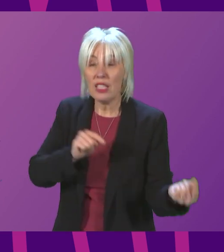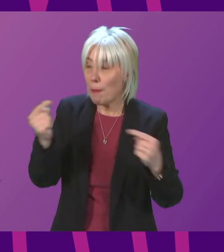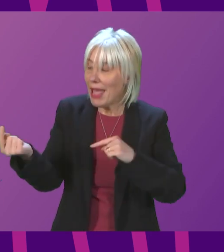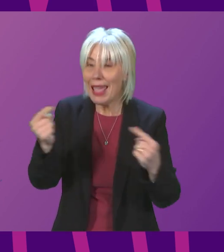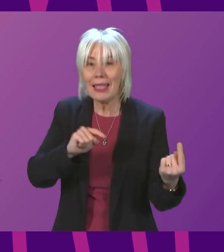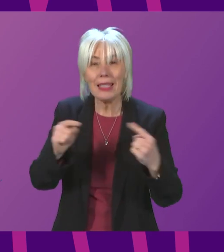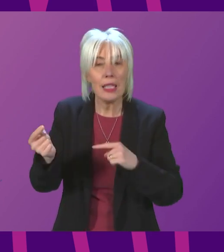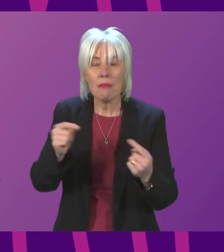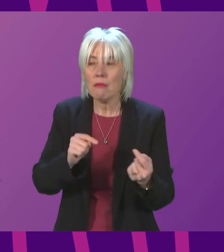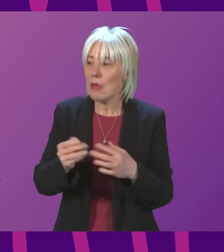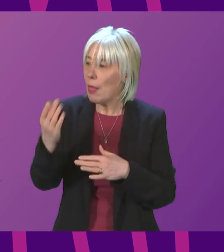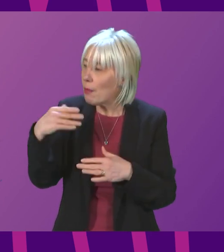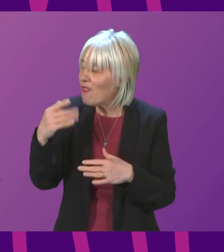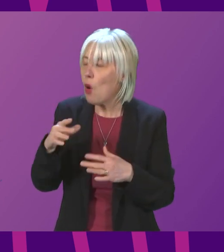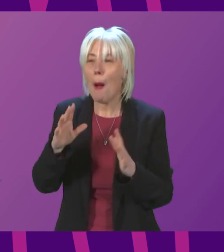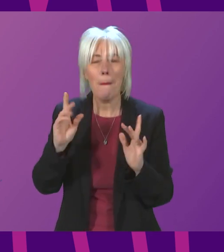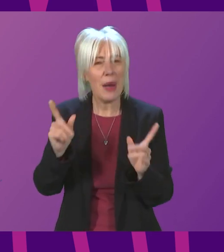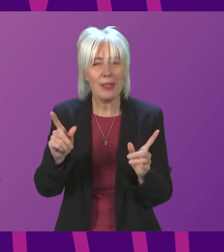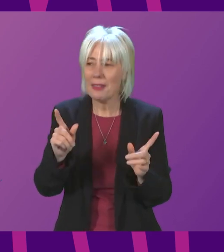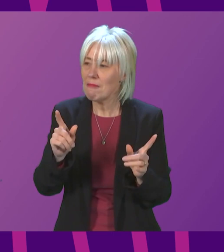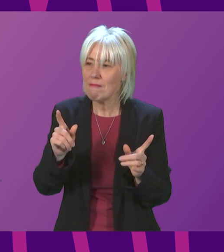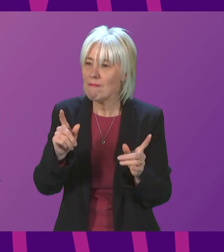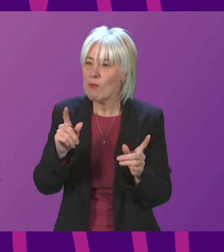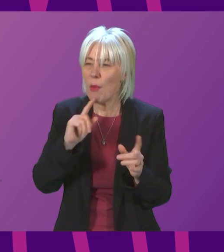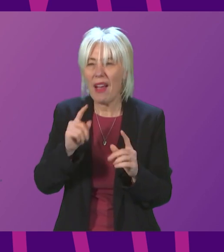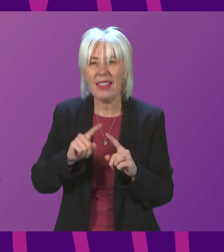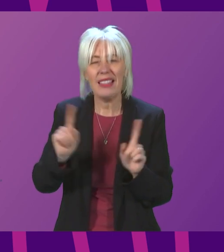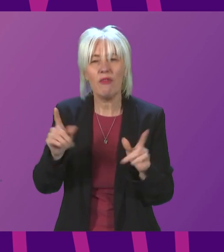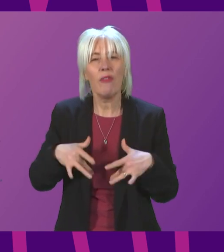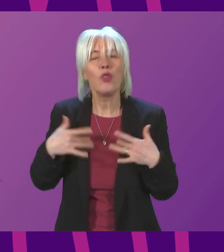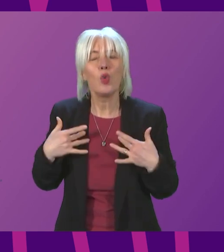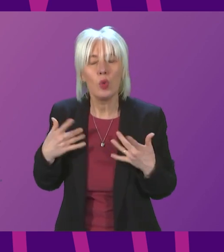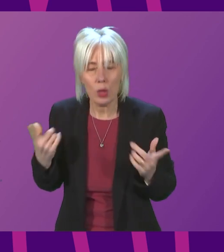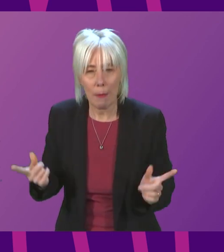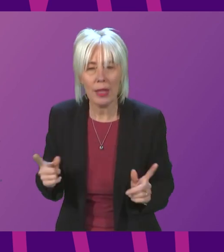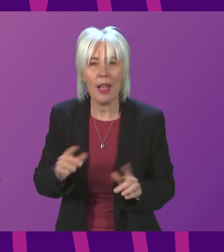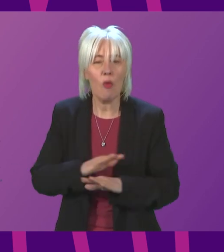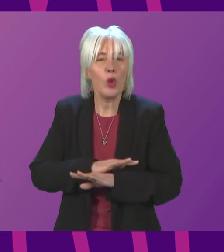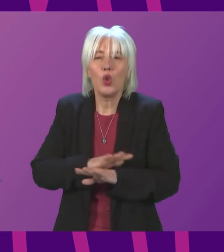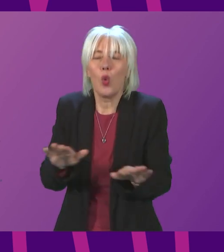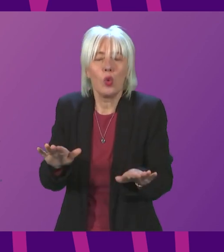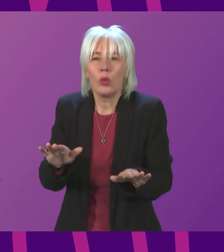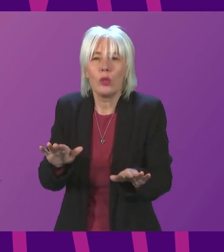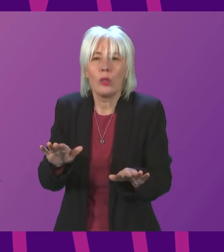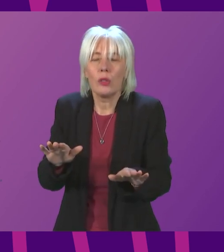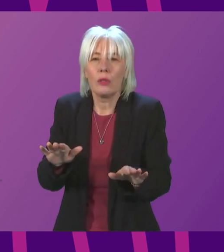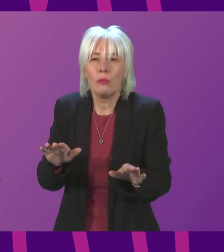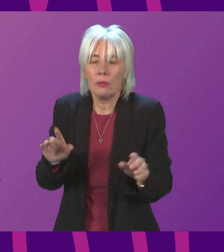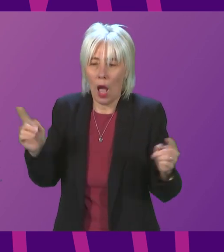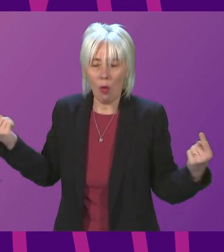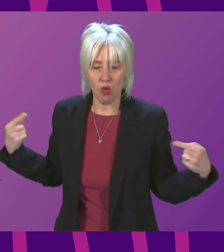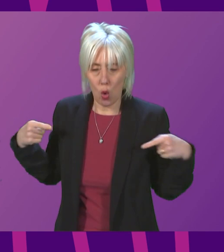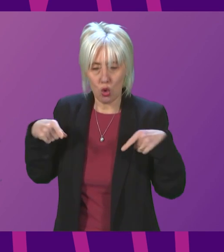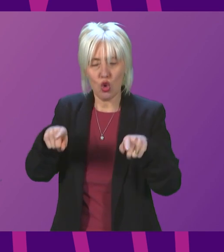constitutional prism and we will differ in that. But this is about even if we don't approach this from a general